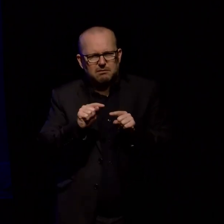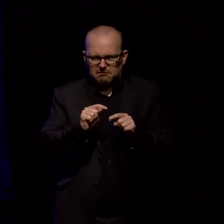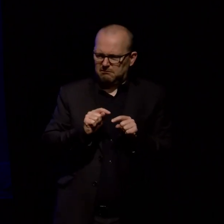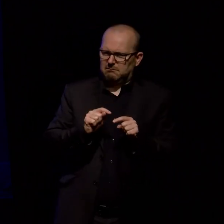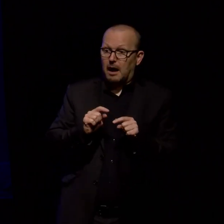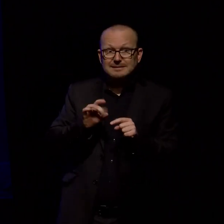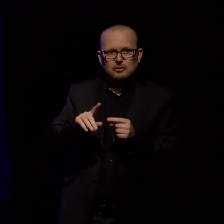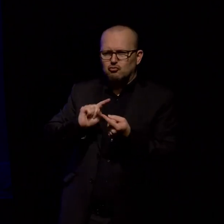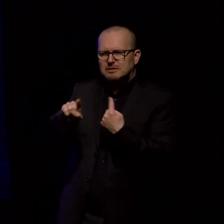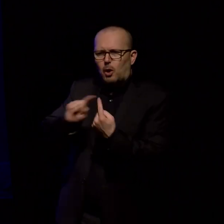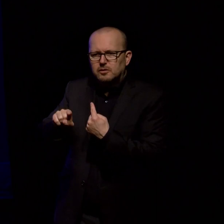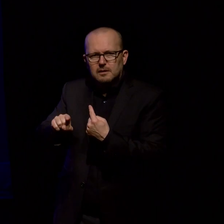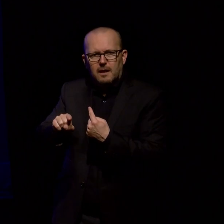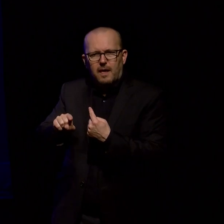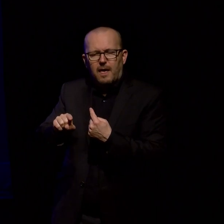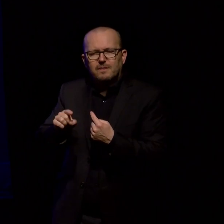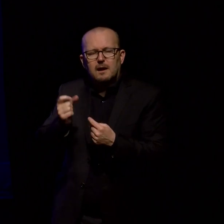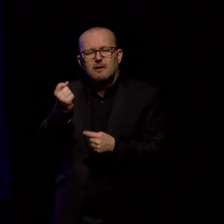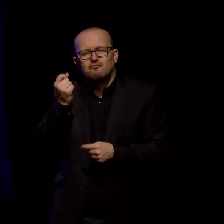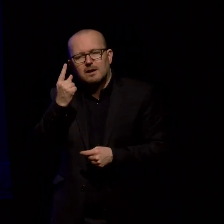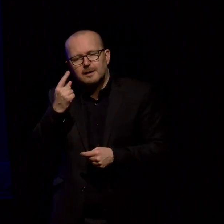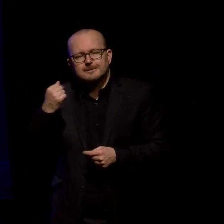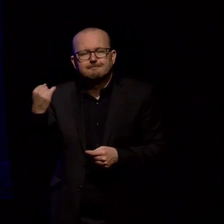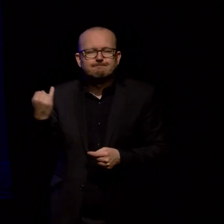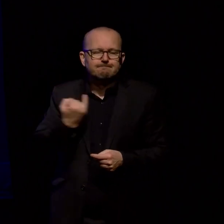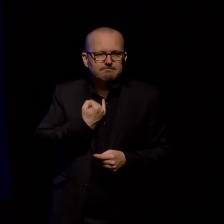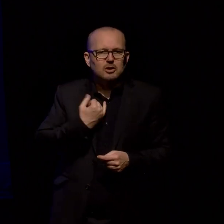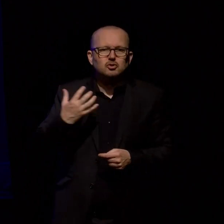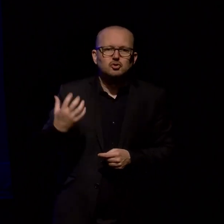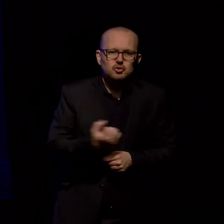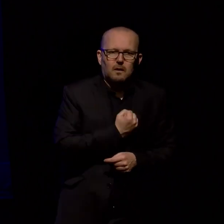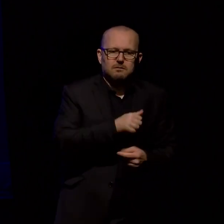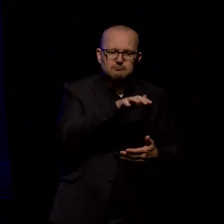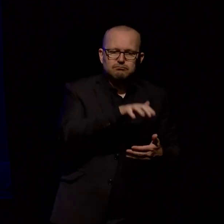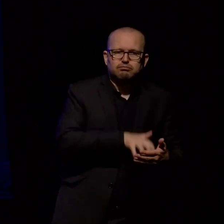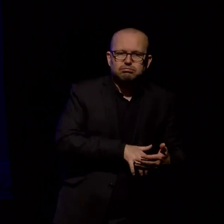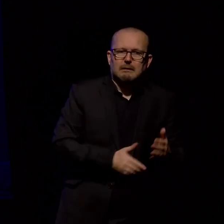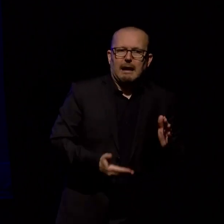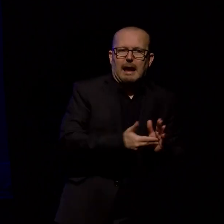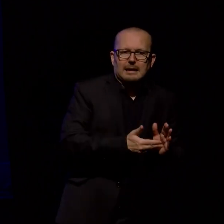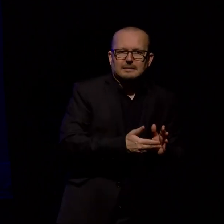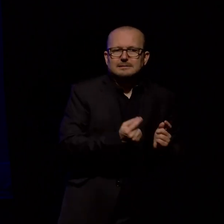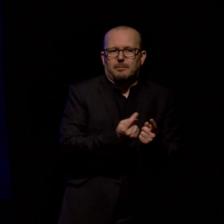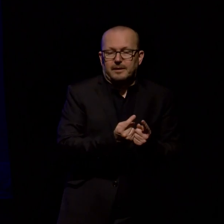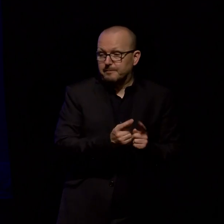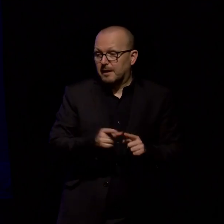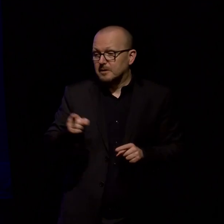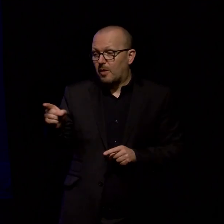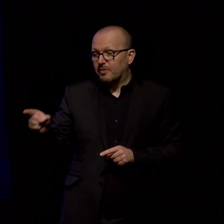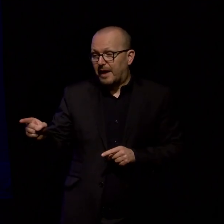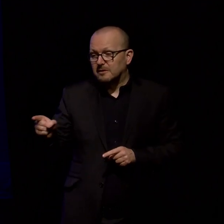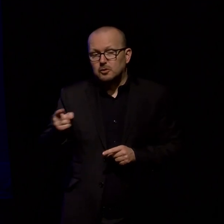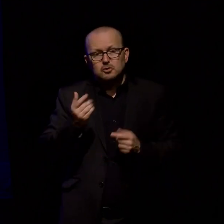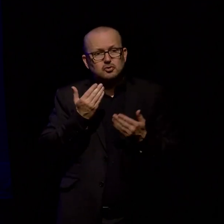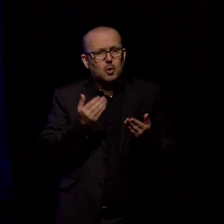flash I realised what I wish that I'd written in the text description so this is a map that shows just a tiny